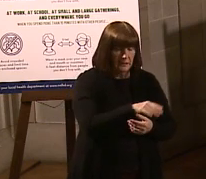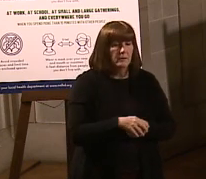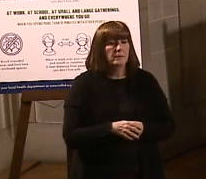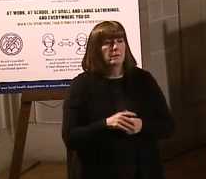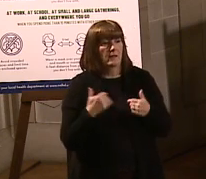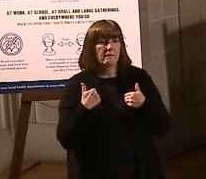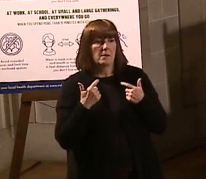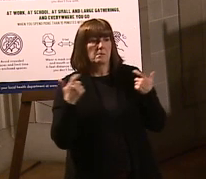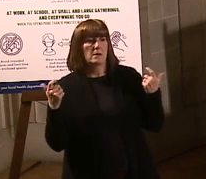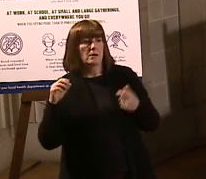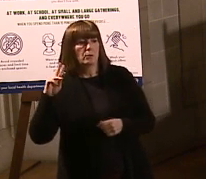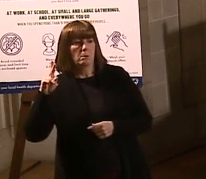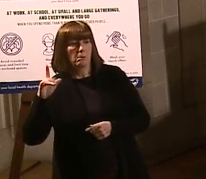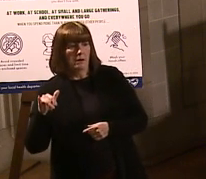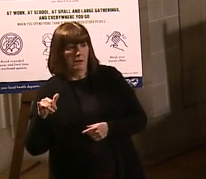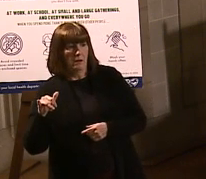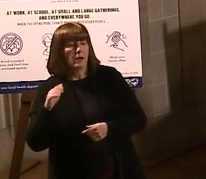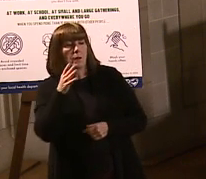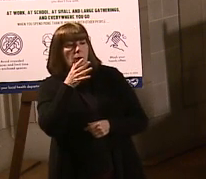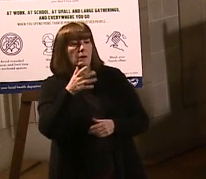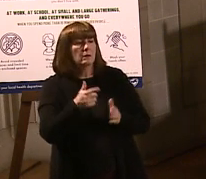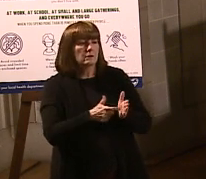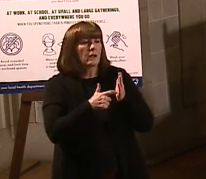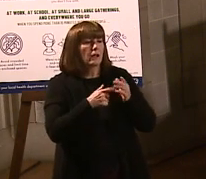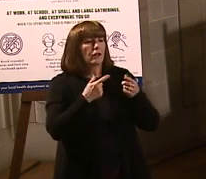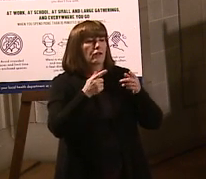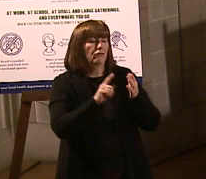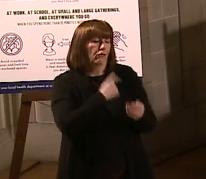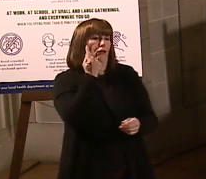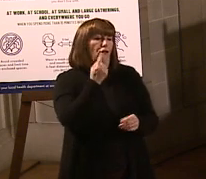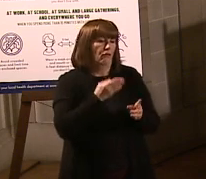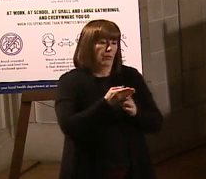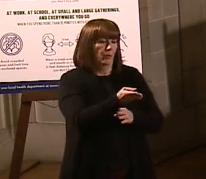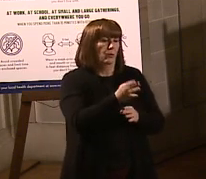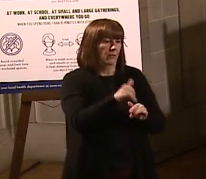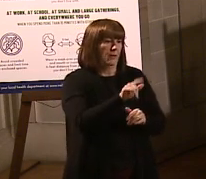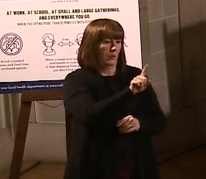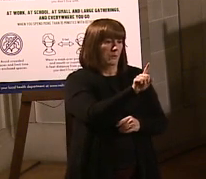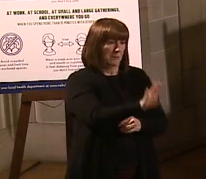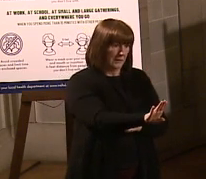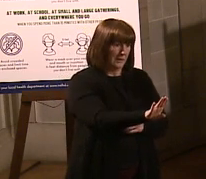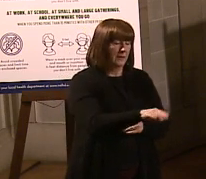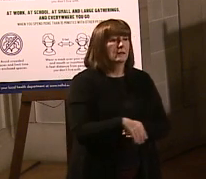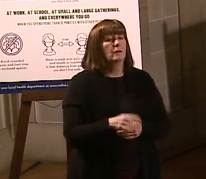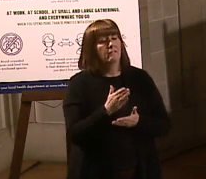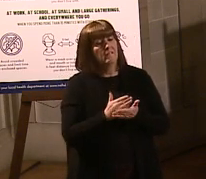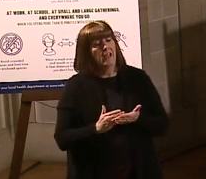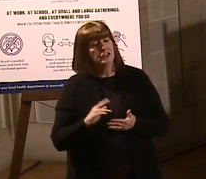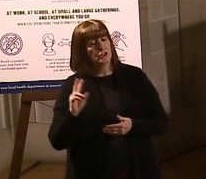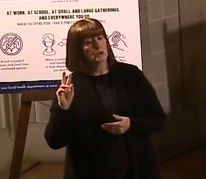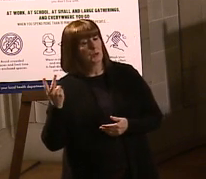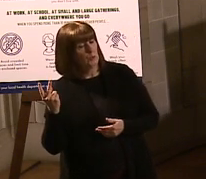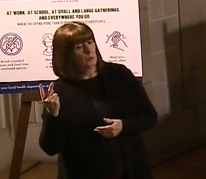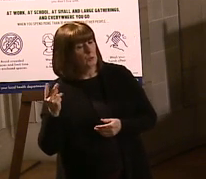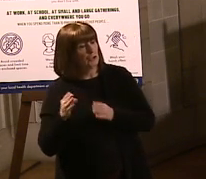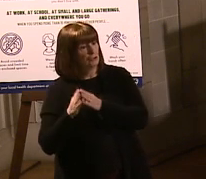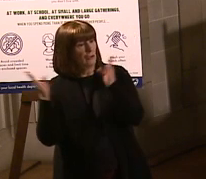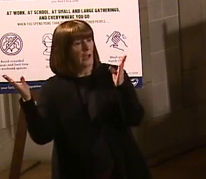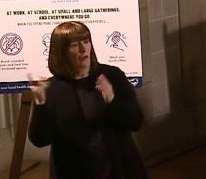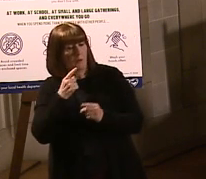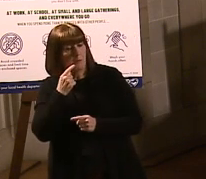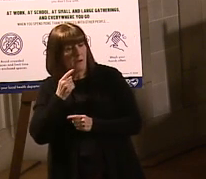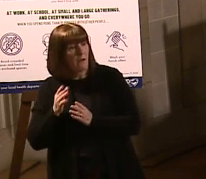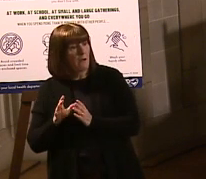fixed supply, it's going to take longer to get through that. And then ultimately that means that Phase II, which is the general public, is going to take longer as well. So